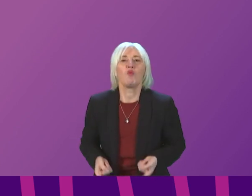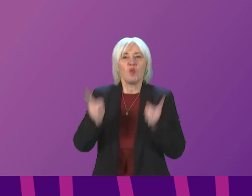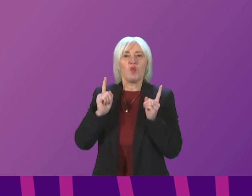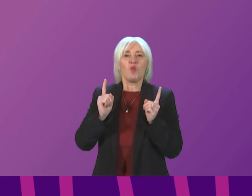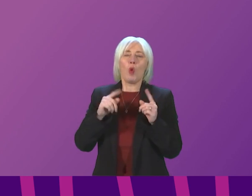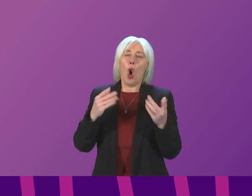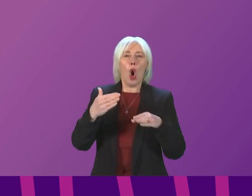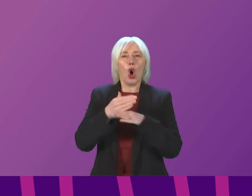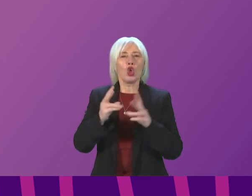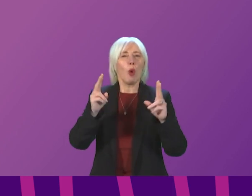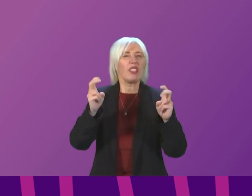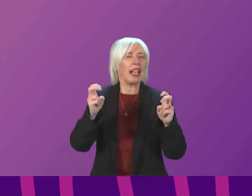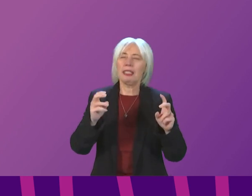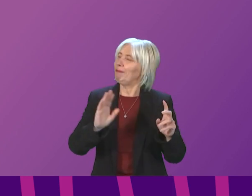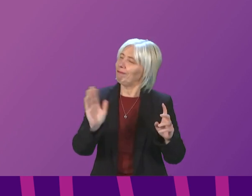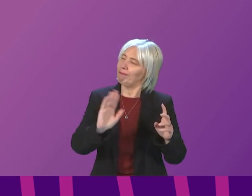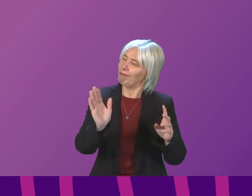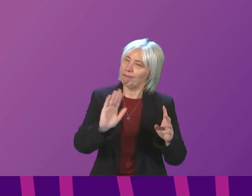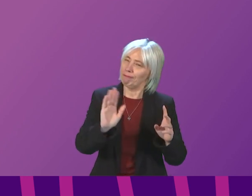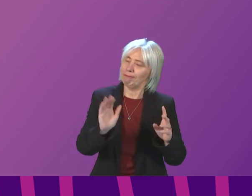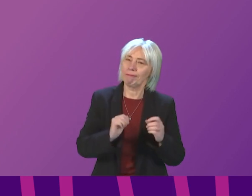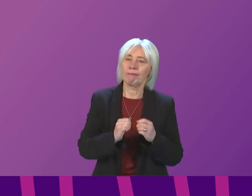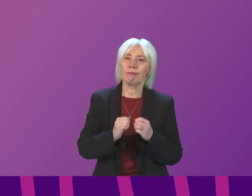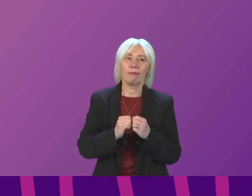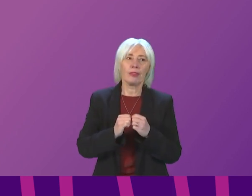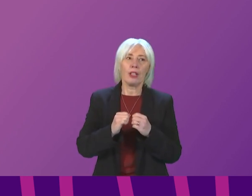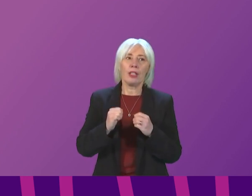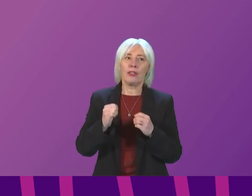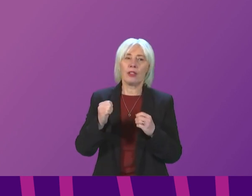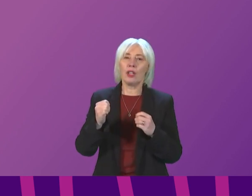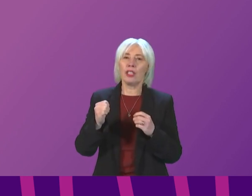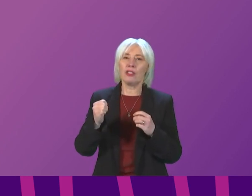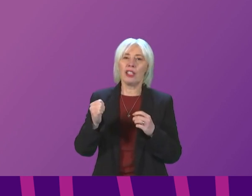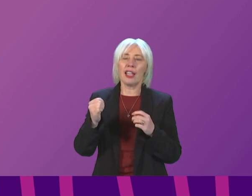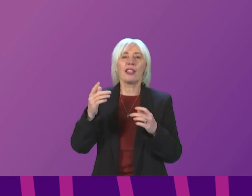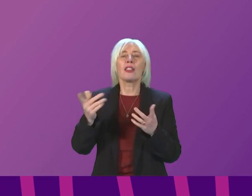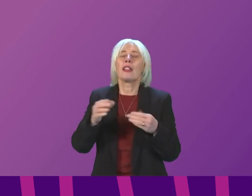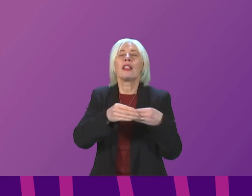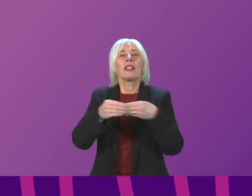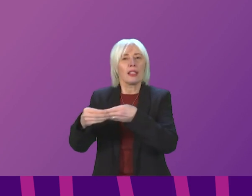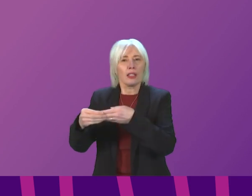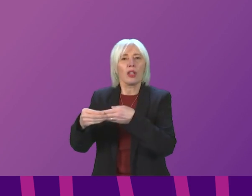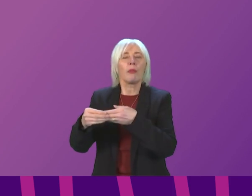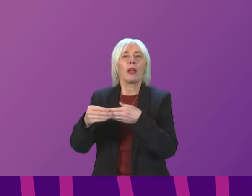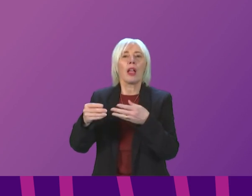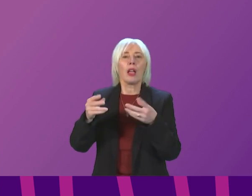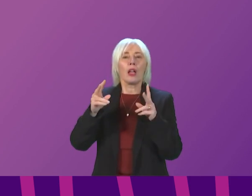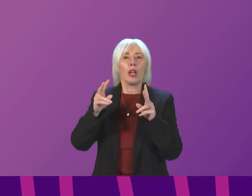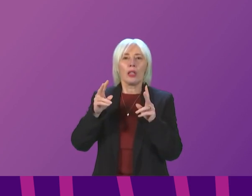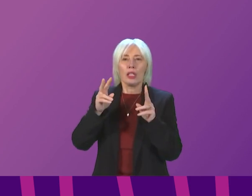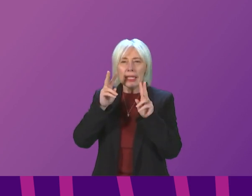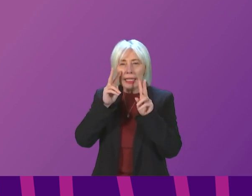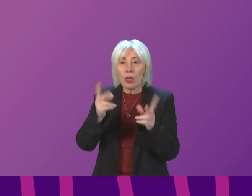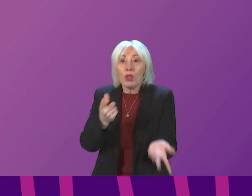job title. I would say leadership is the ability to see what could